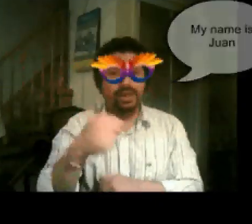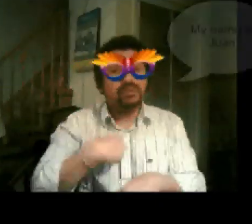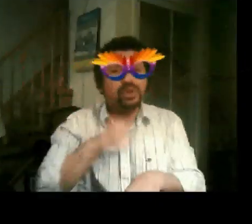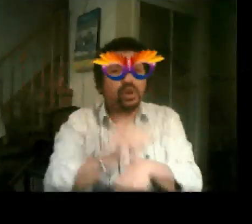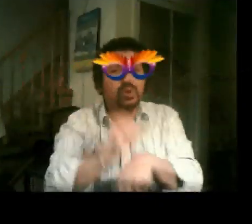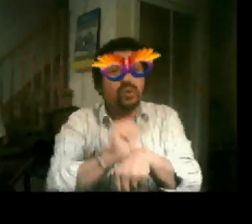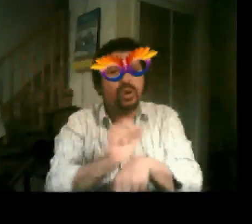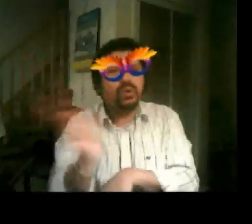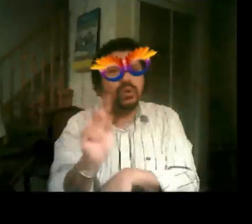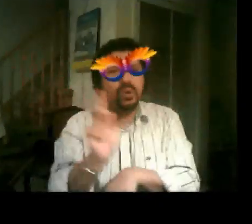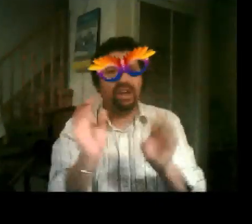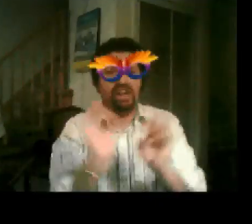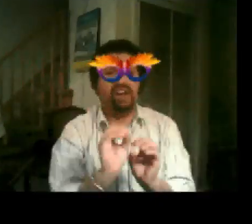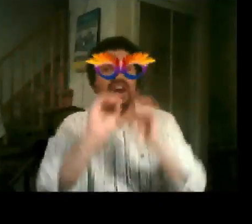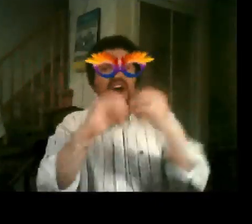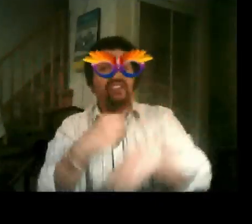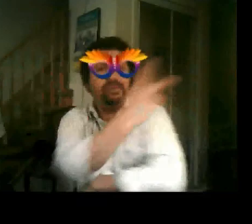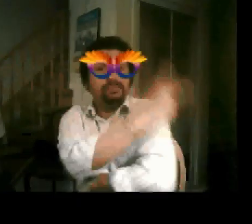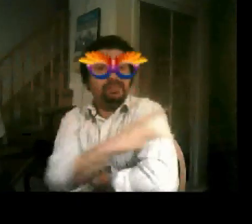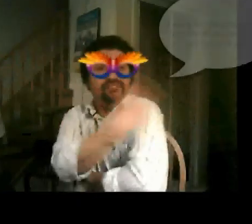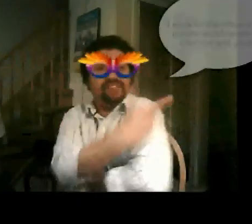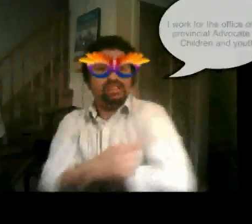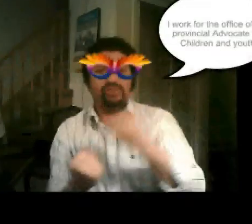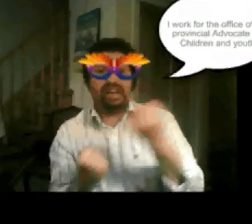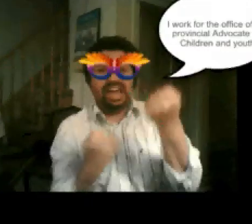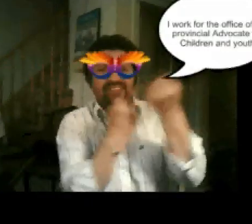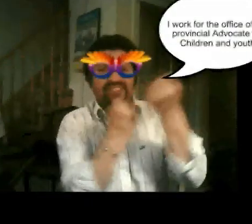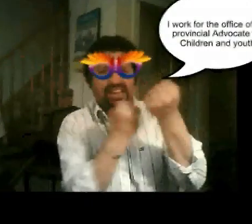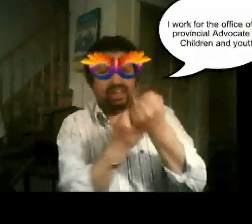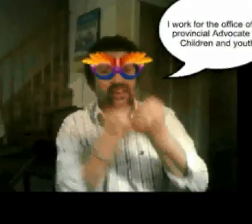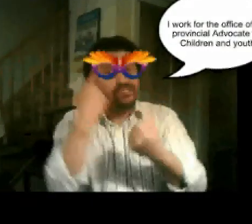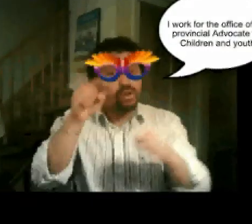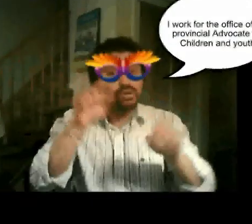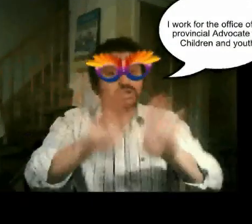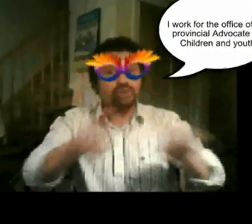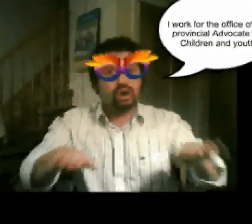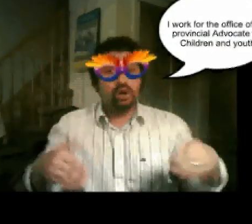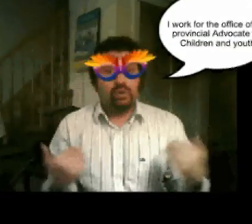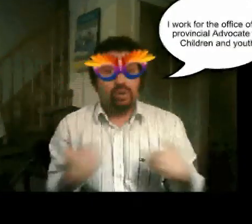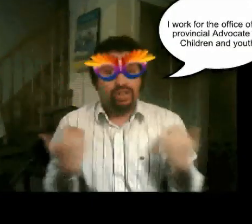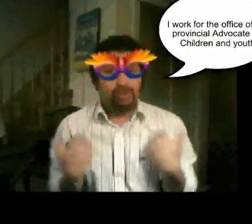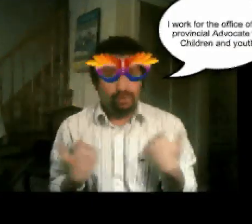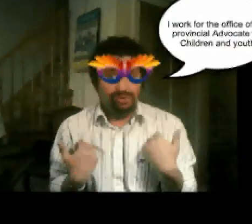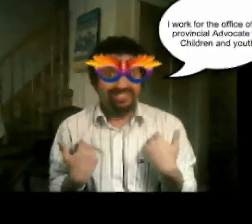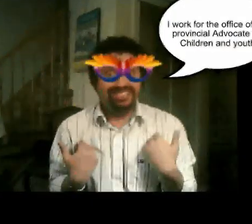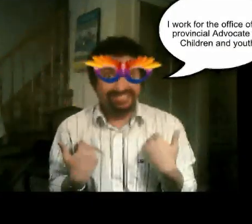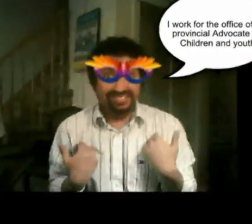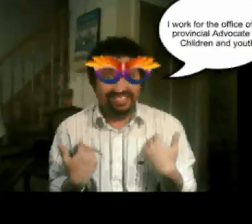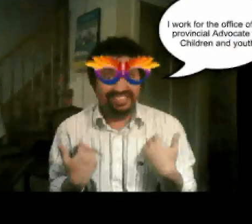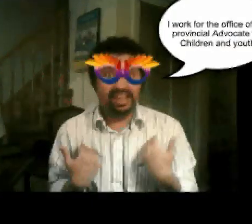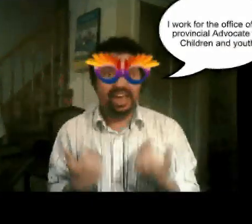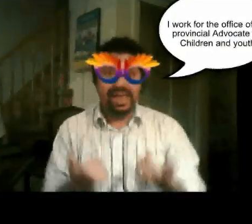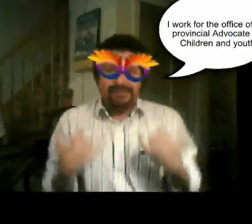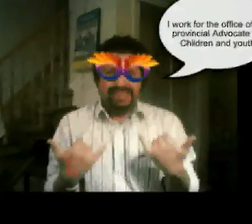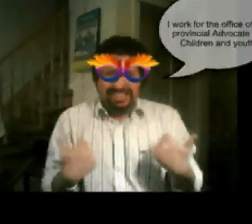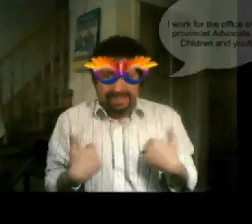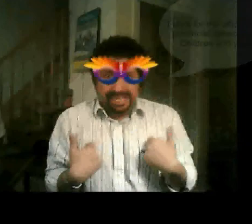Feel my temperature rising It's too much heat I'm gonna lose control Do you